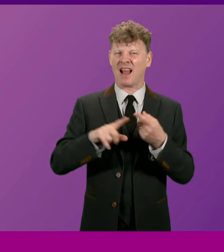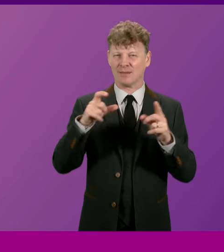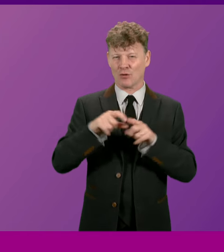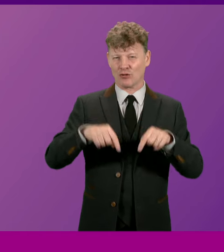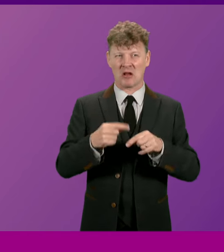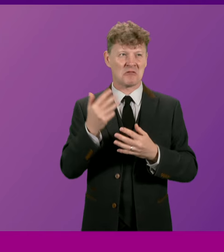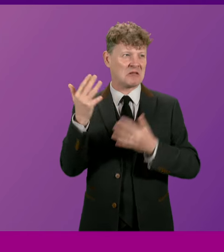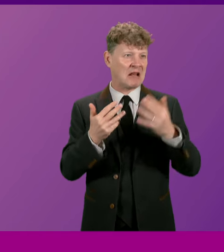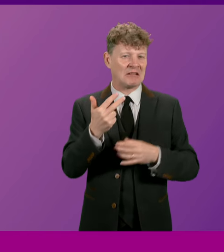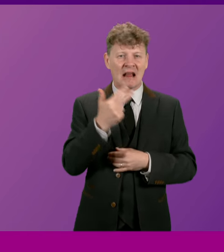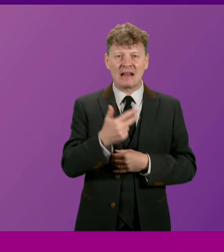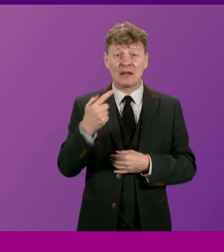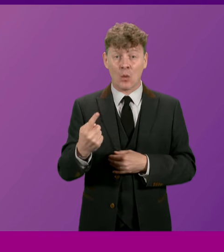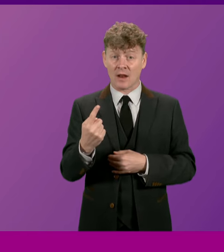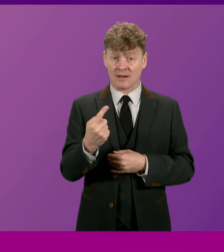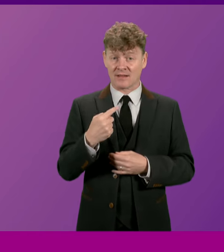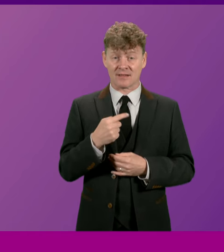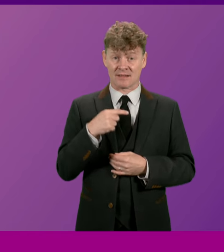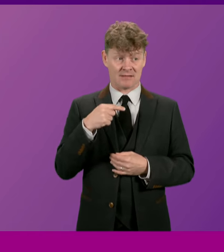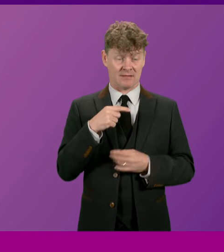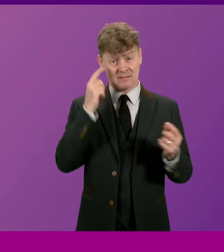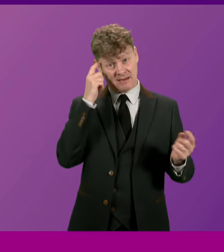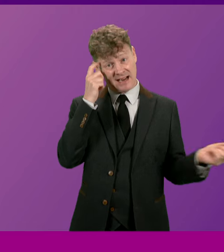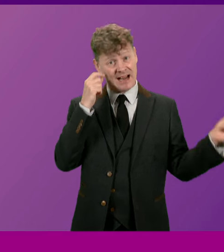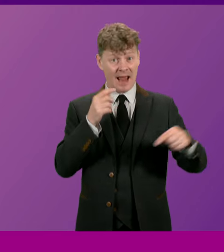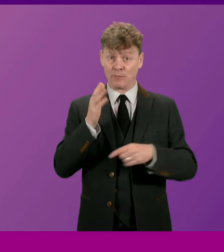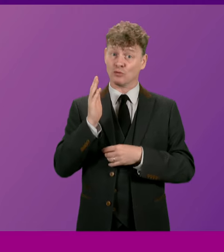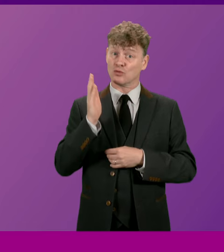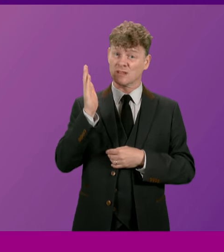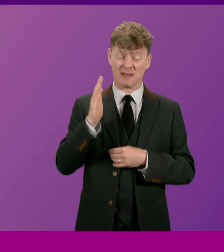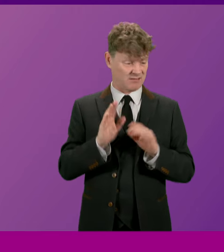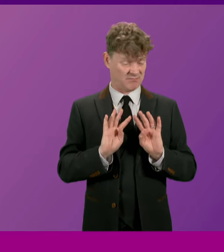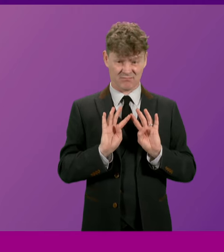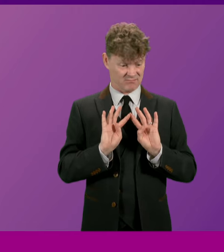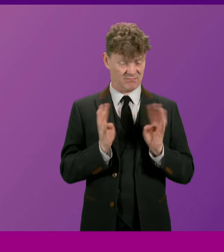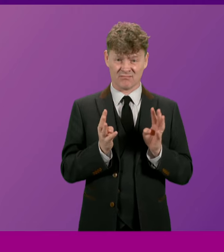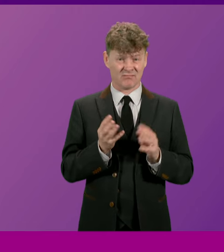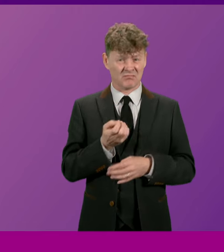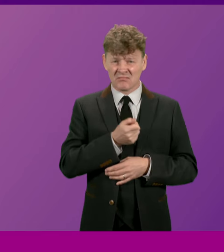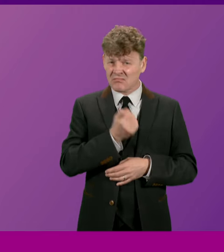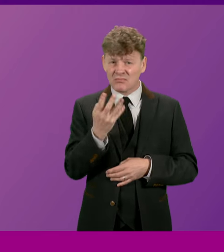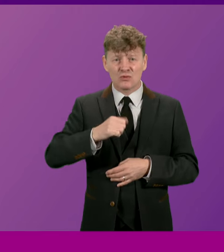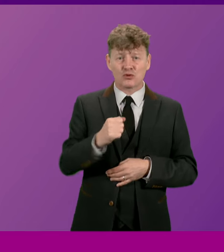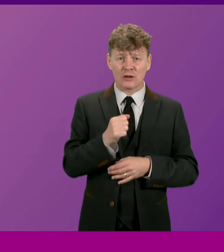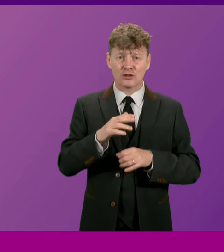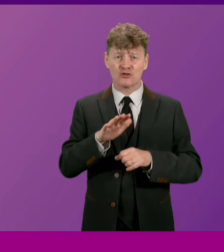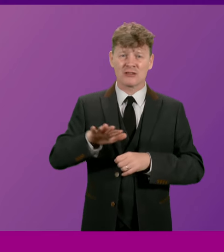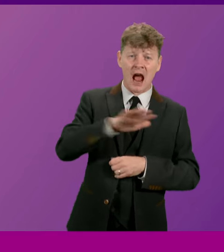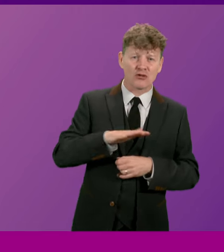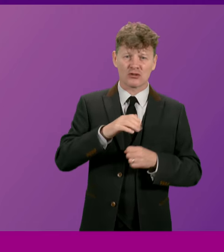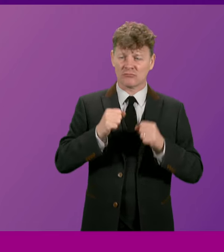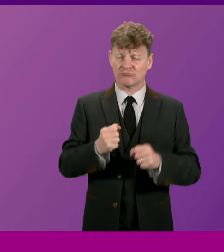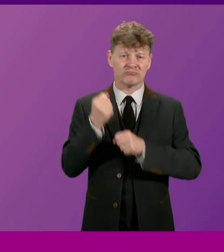1981. He'd come to speak to literally a handful of young Scottish nationalists, of which I was one,